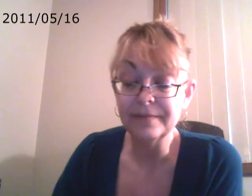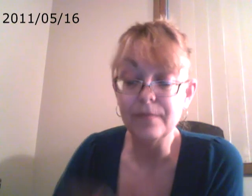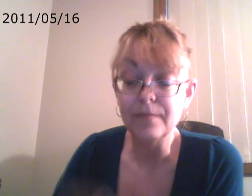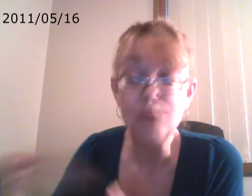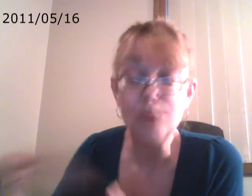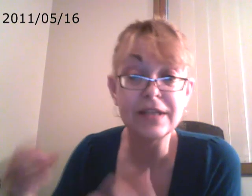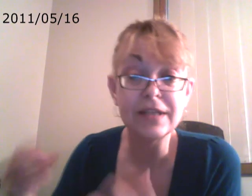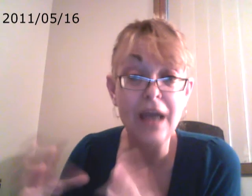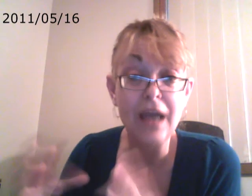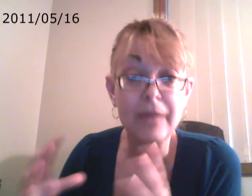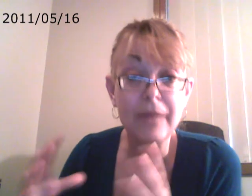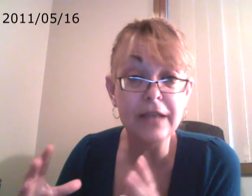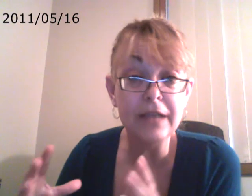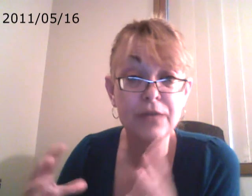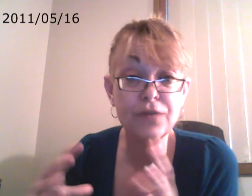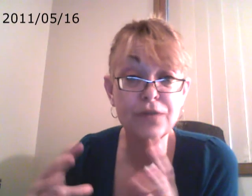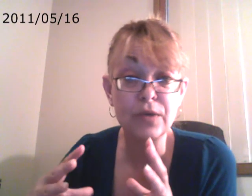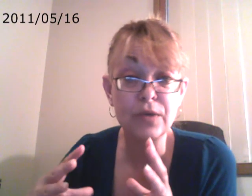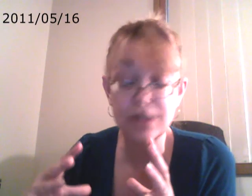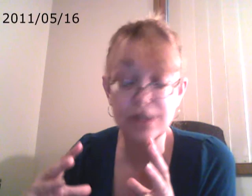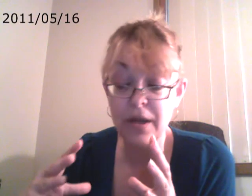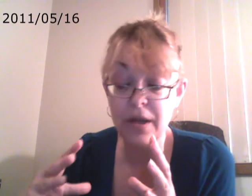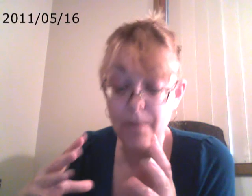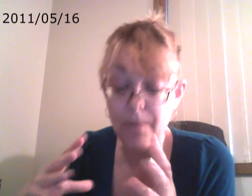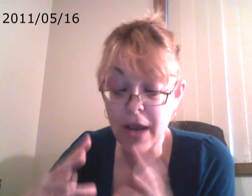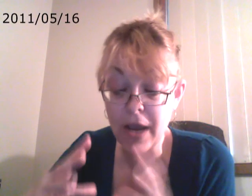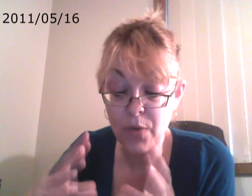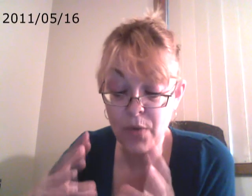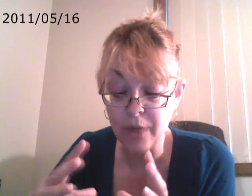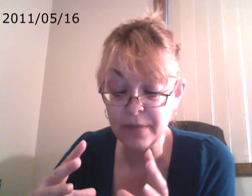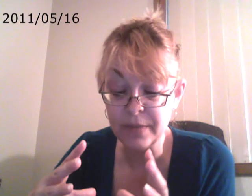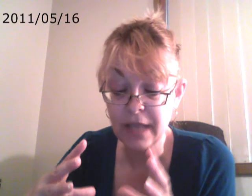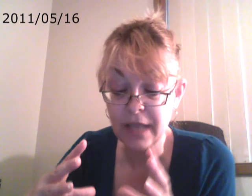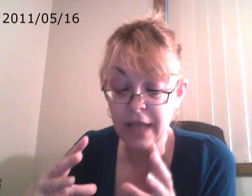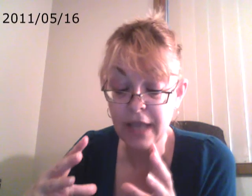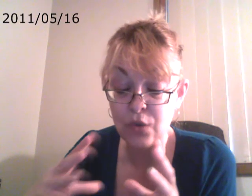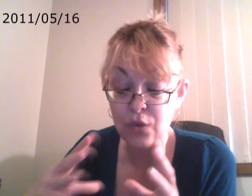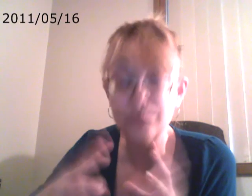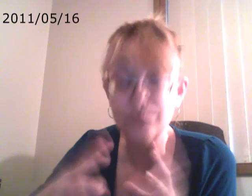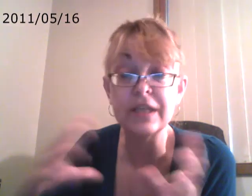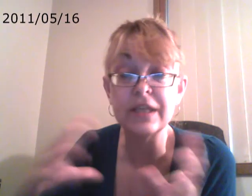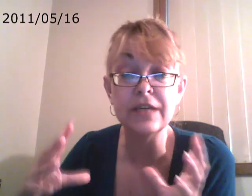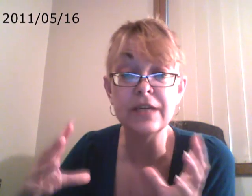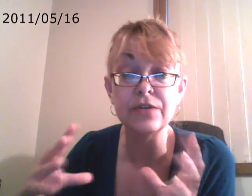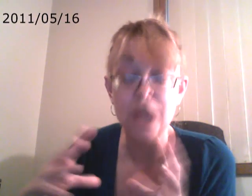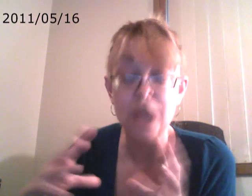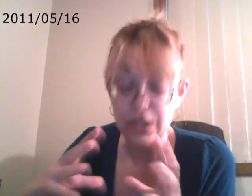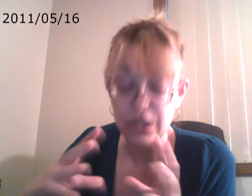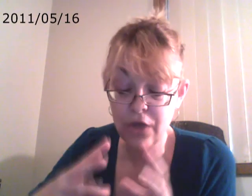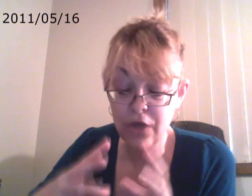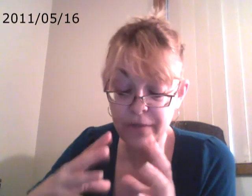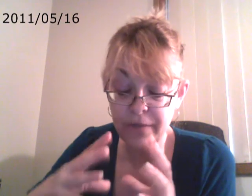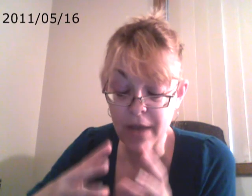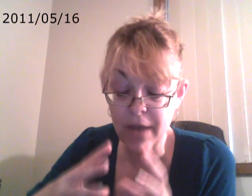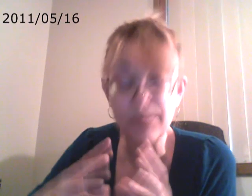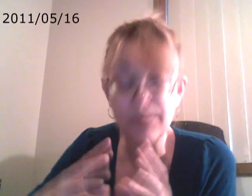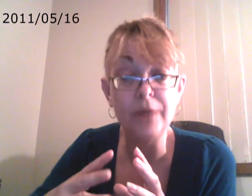Mostly because I was focused on my problems, and over the years, solving my problem